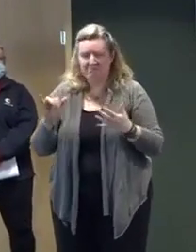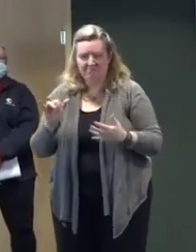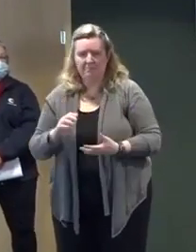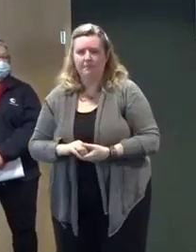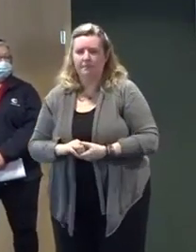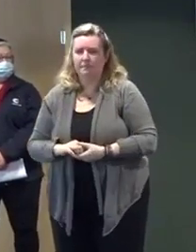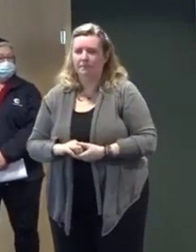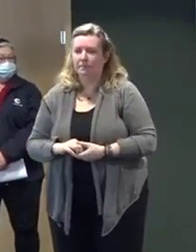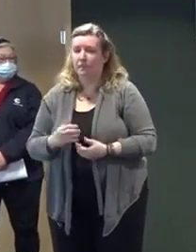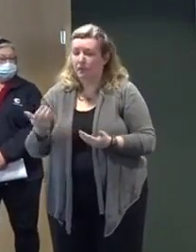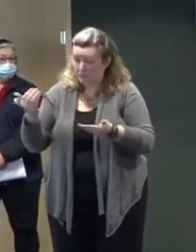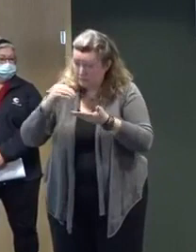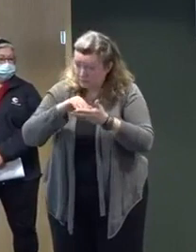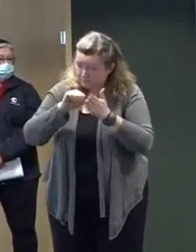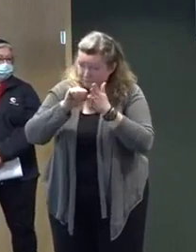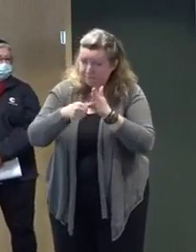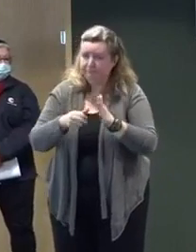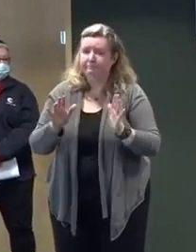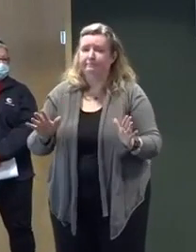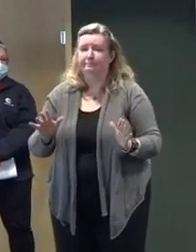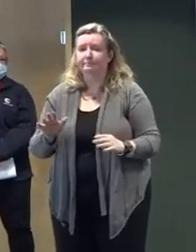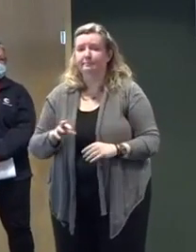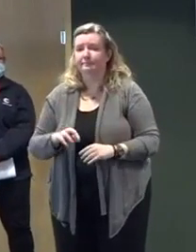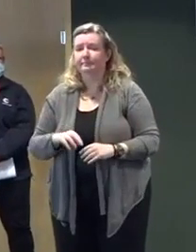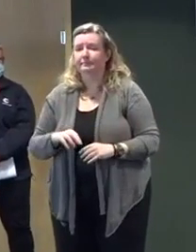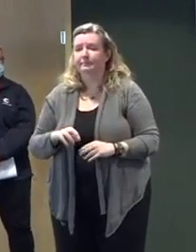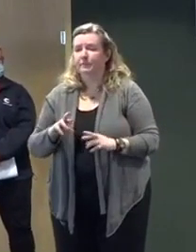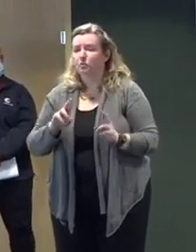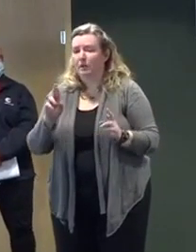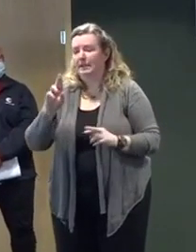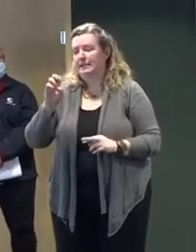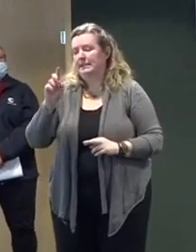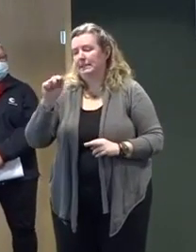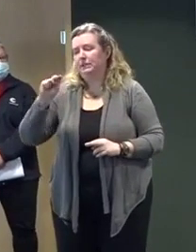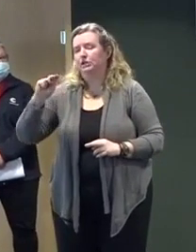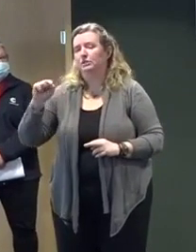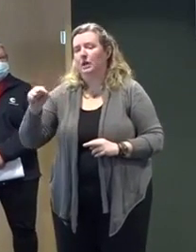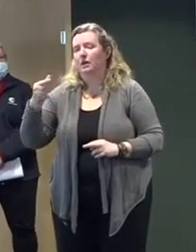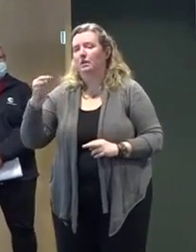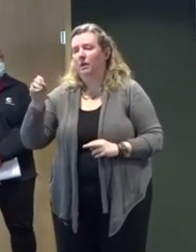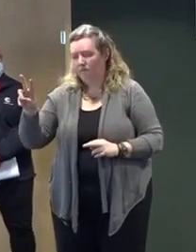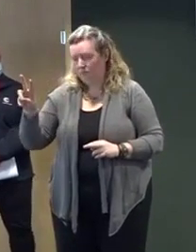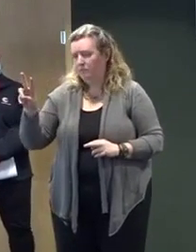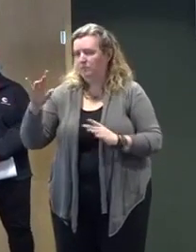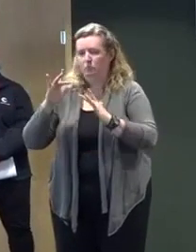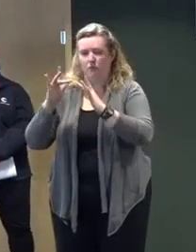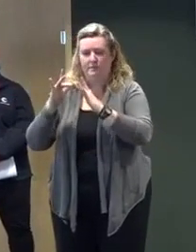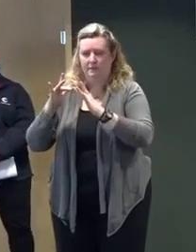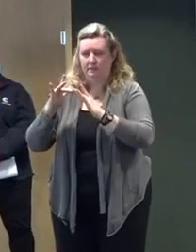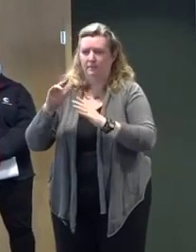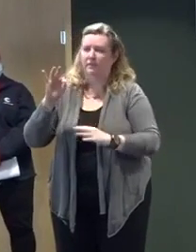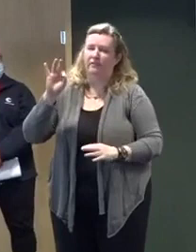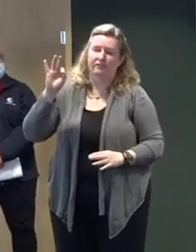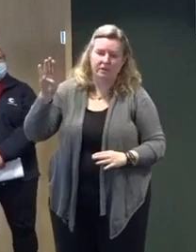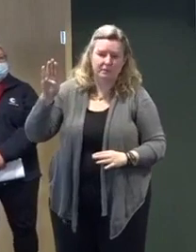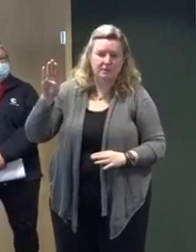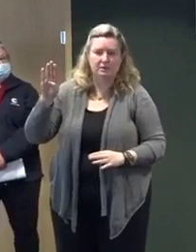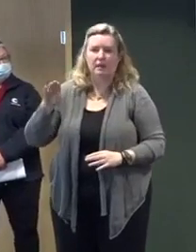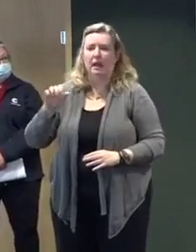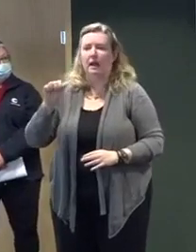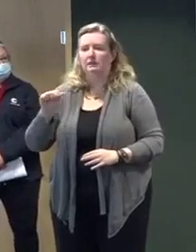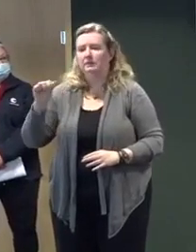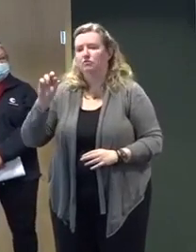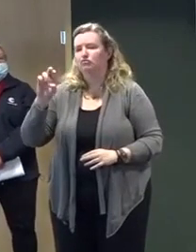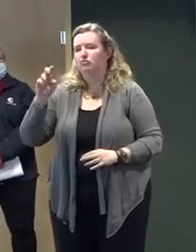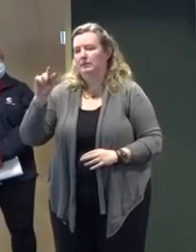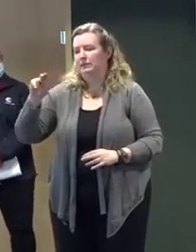.gov that the Governor mentioned, Twitter at Ready NJ, Facebook at Ready New Jersey, as well as Instagram at Ready